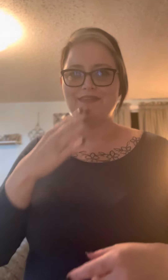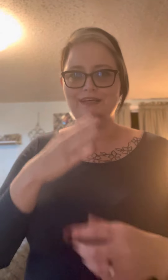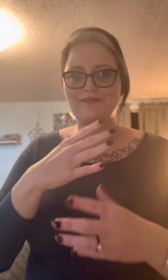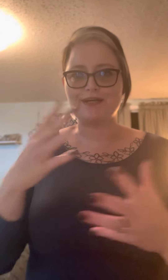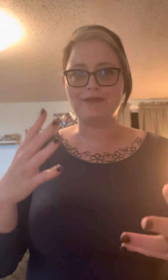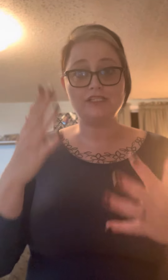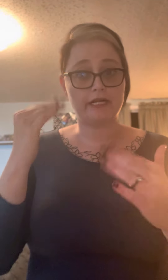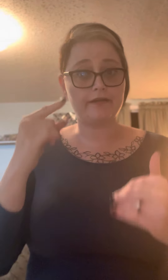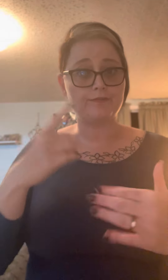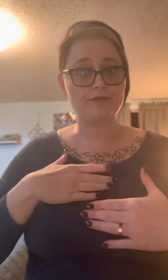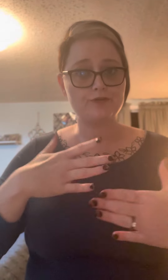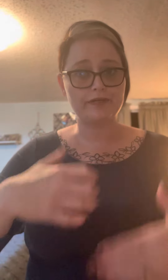thank you very much and I hope you enjoy.